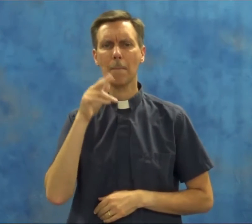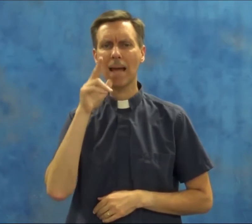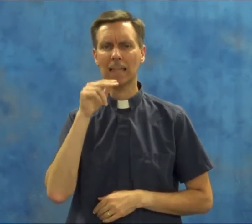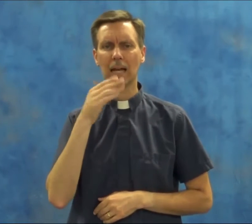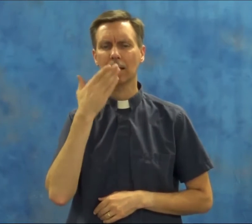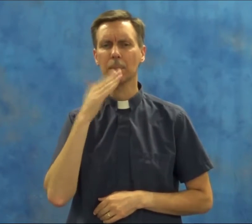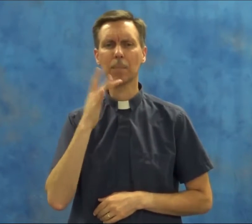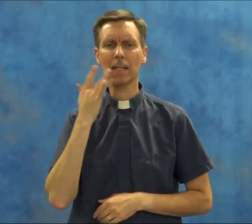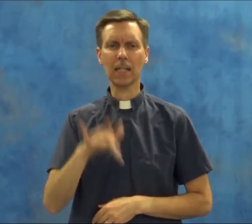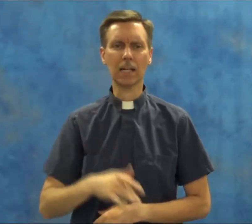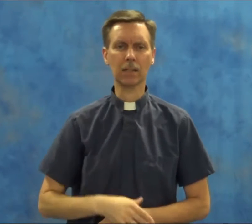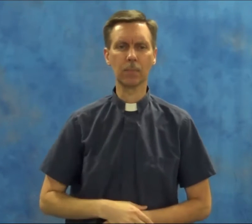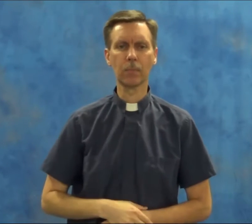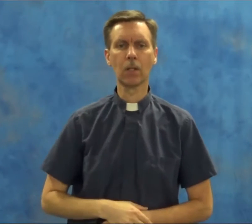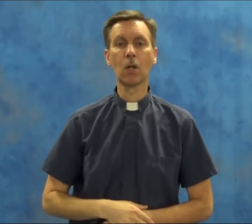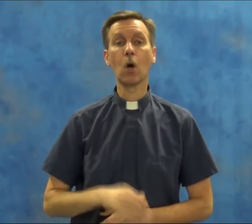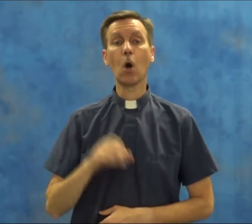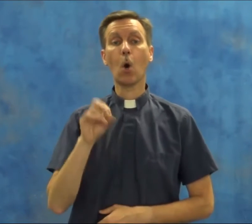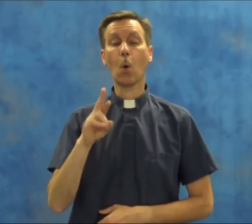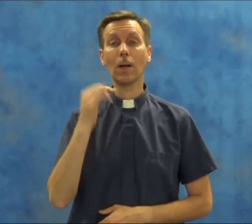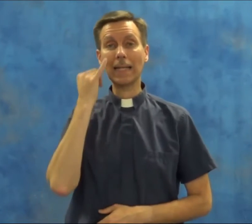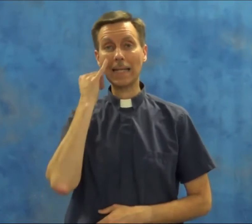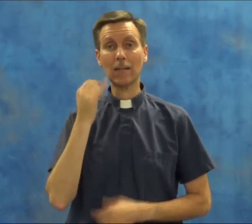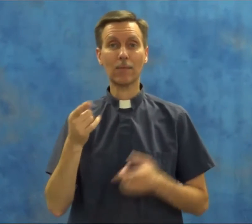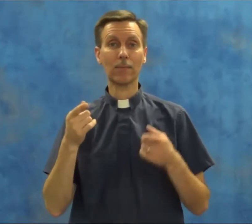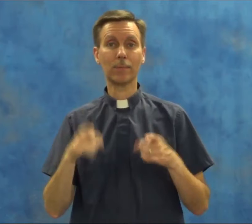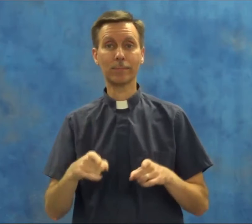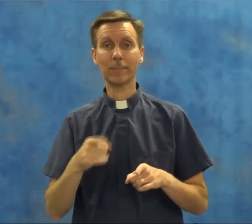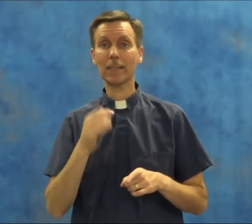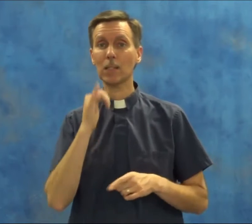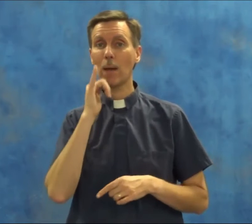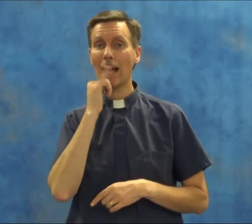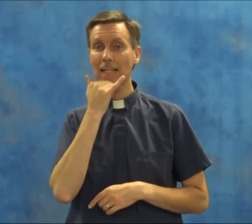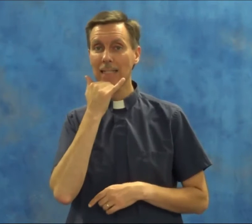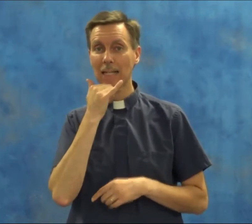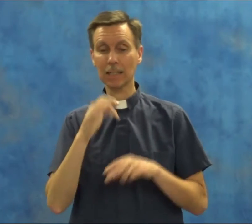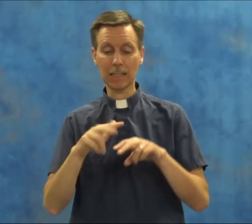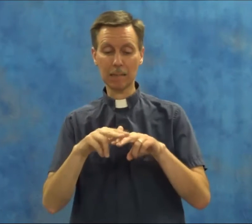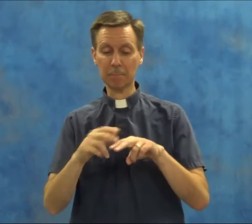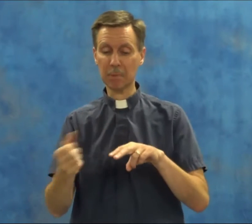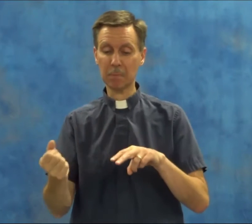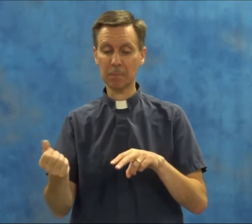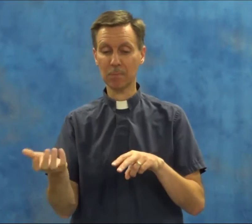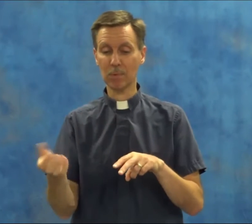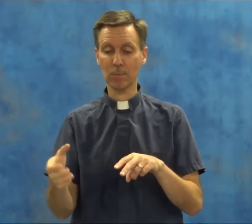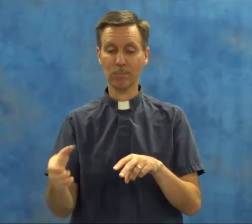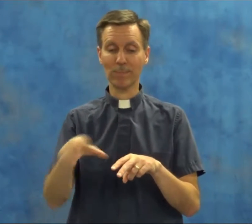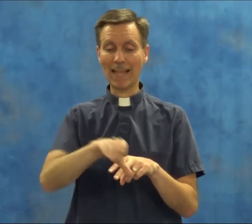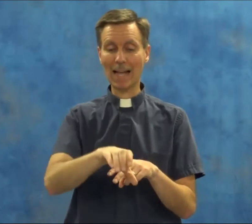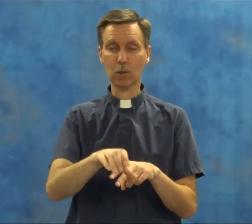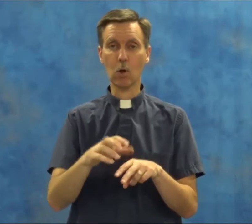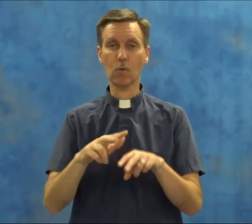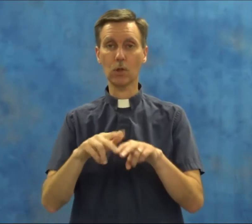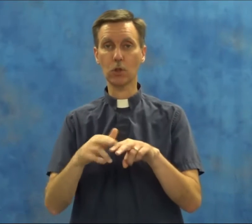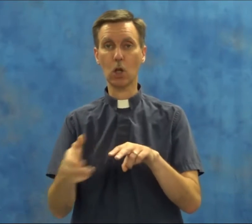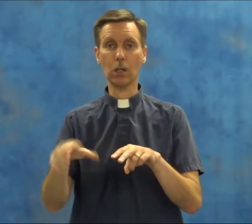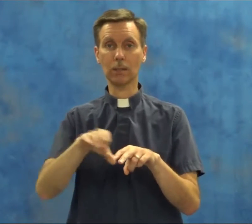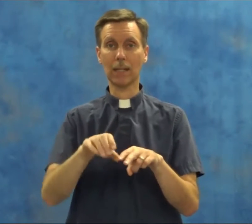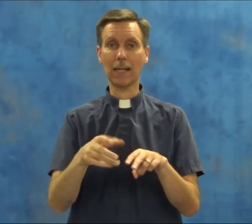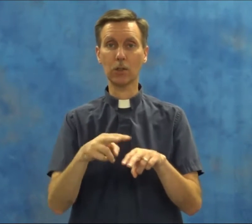bad luck, bad luck. Or if you accidentally knock over the salt and